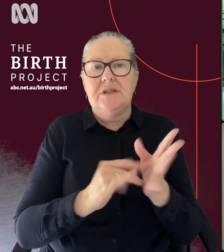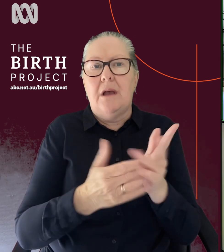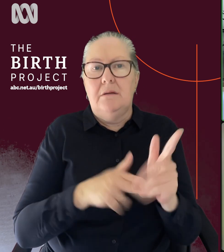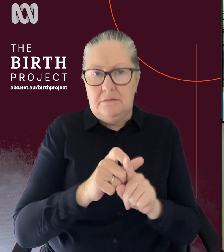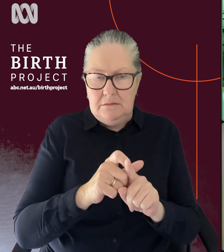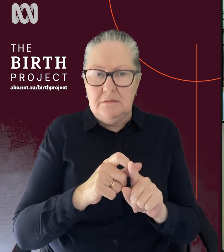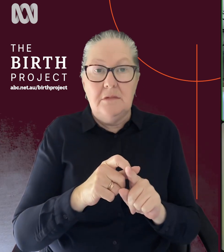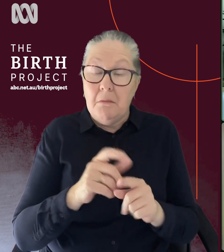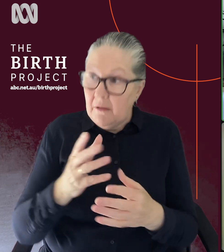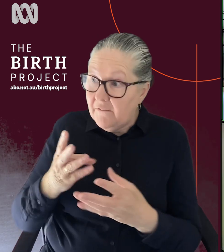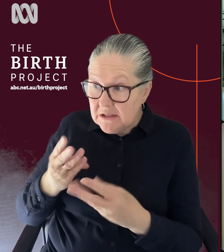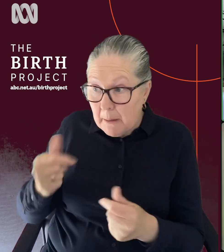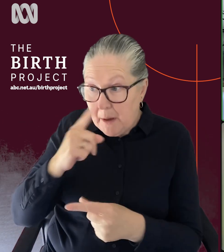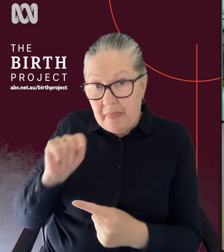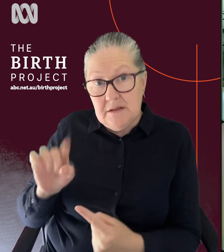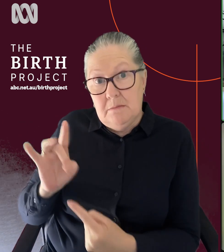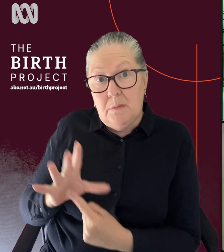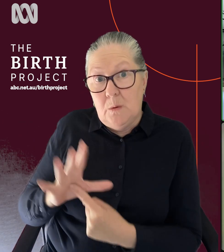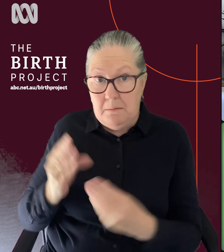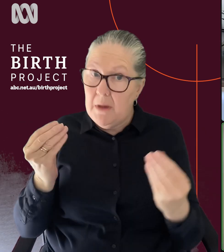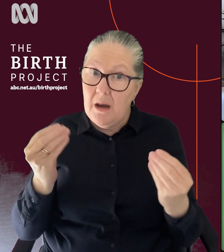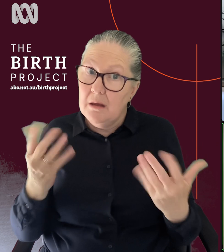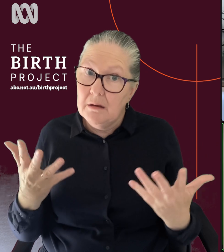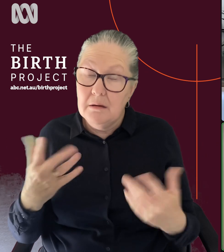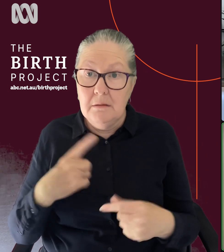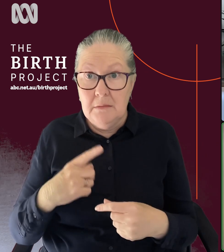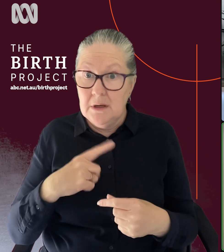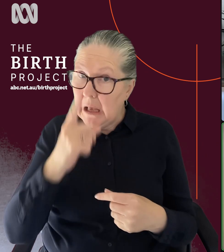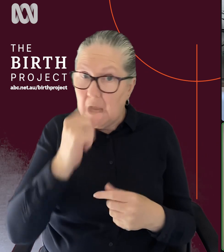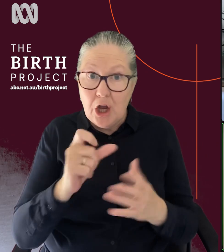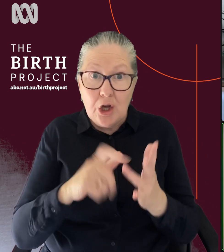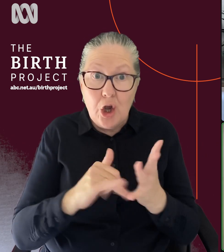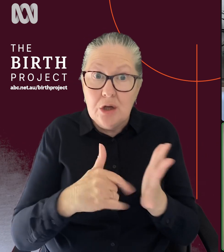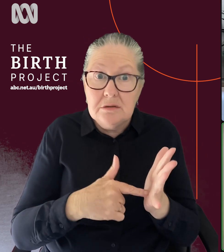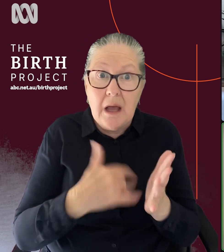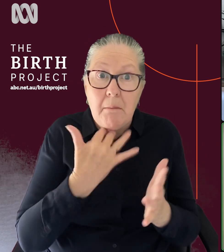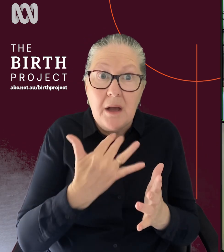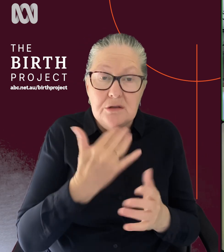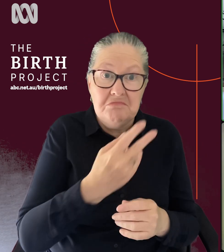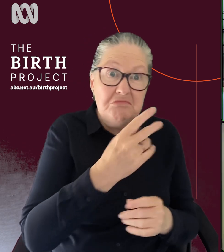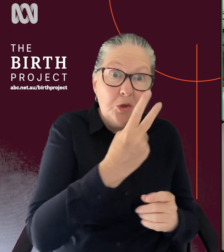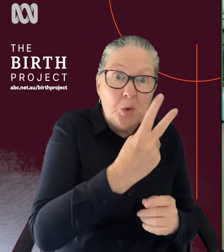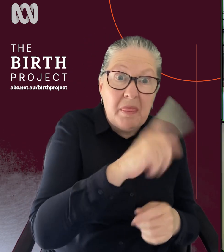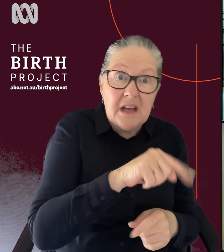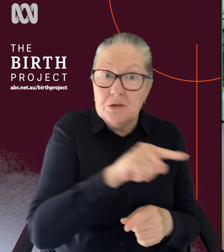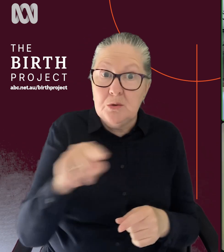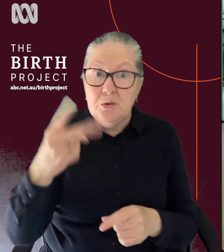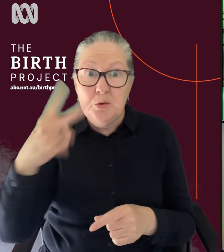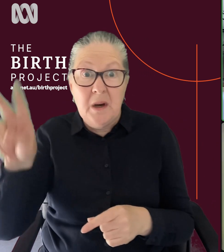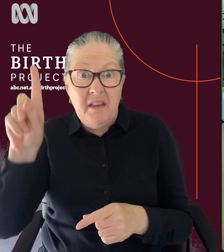important point for some people. It can cost between $2,000 and $20,000, I read in my research. So it is expensive to go